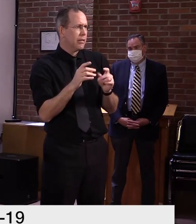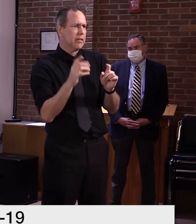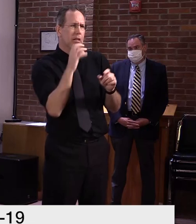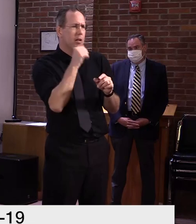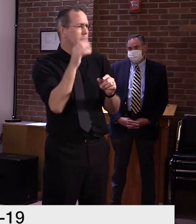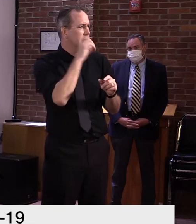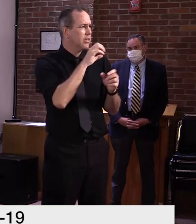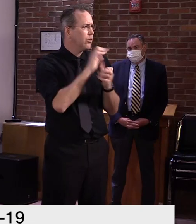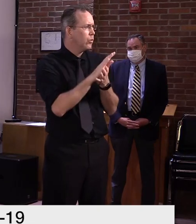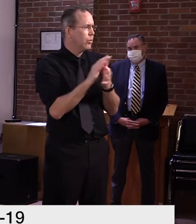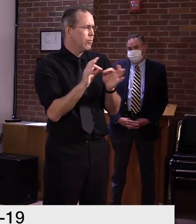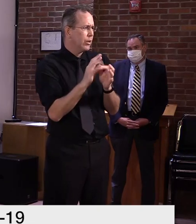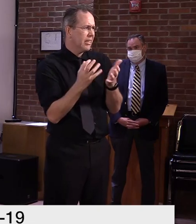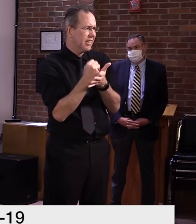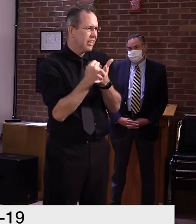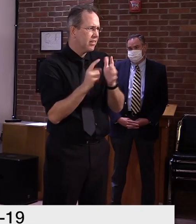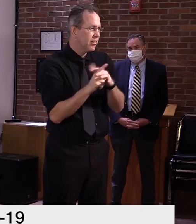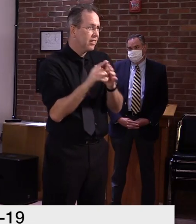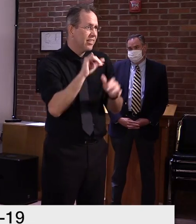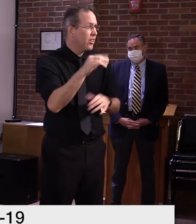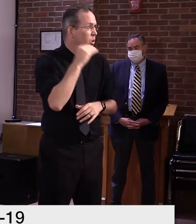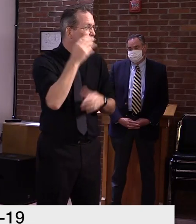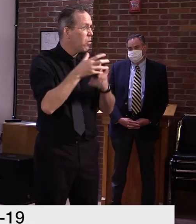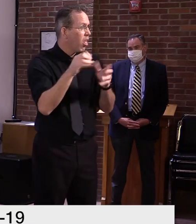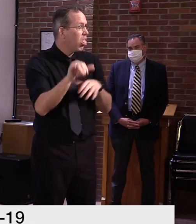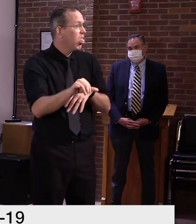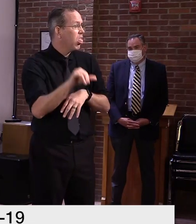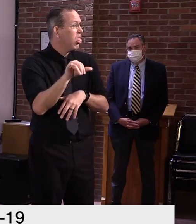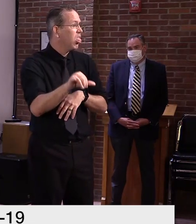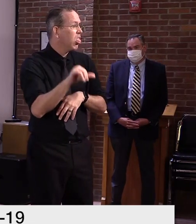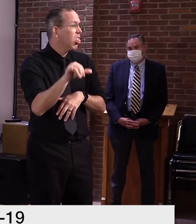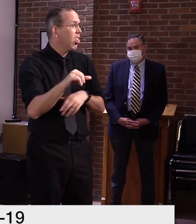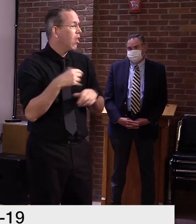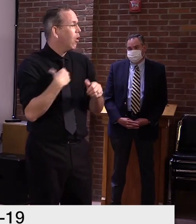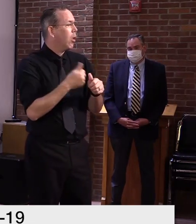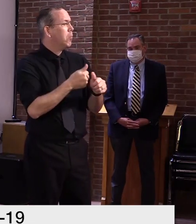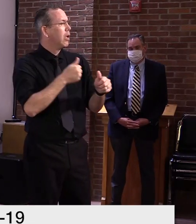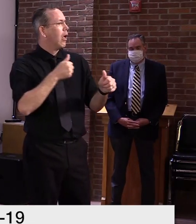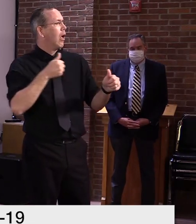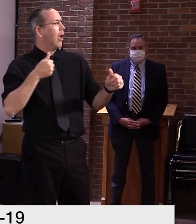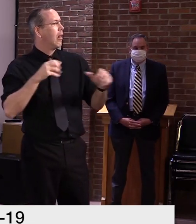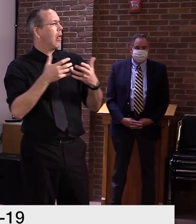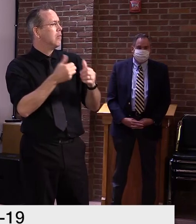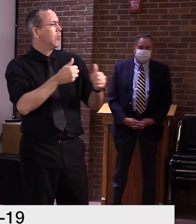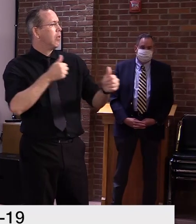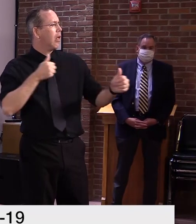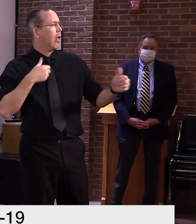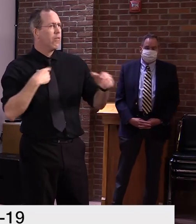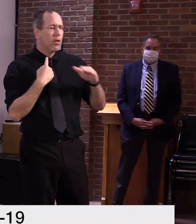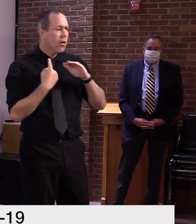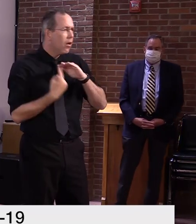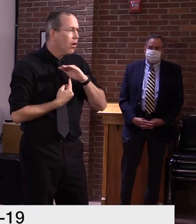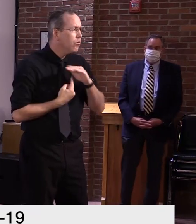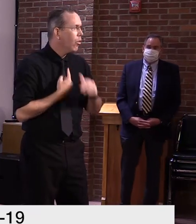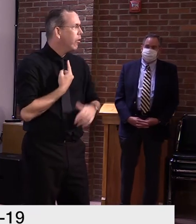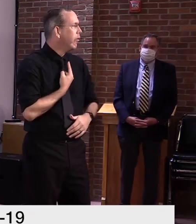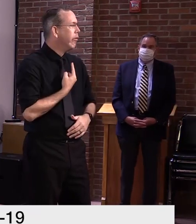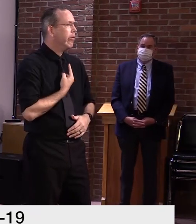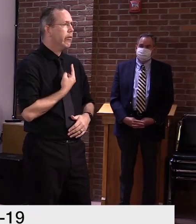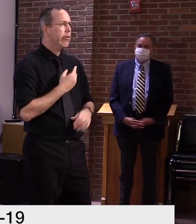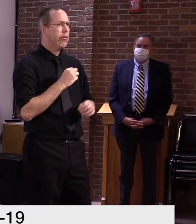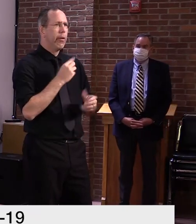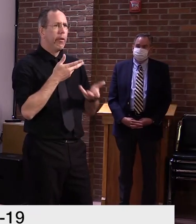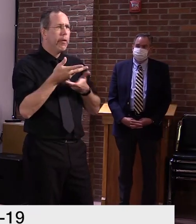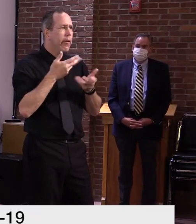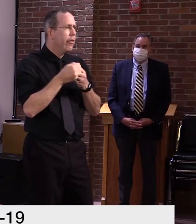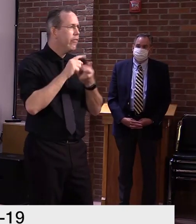of not having that connection with their teachers, uh, with other, their peers, and, uh, not getting the education that they